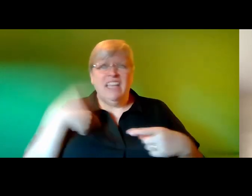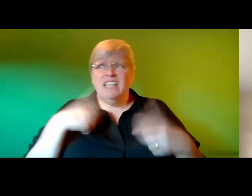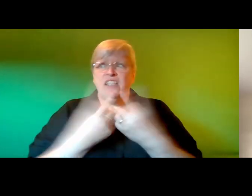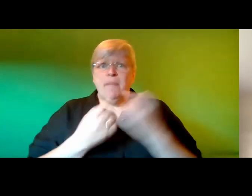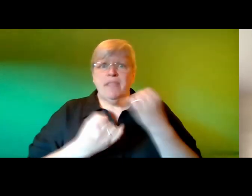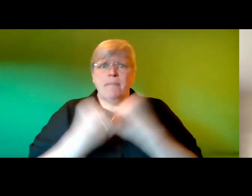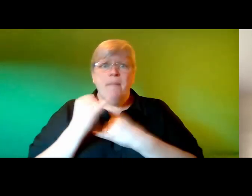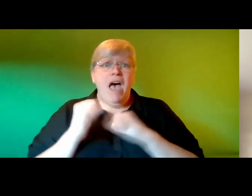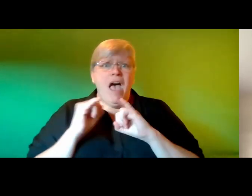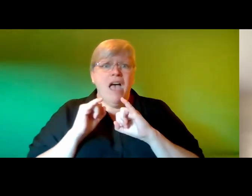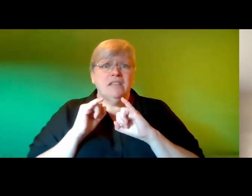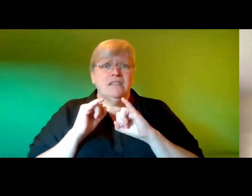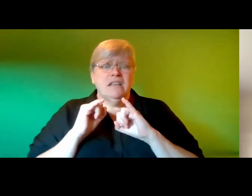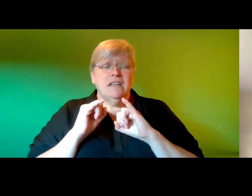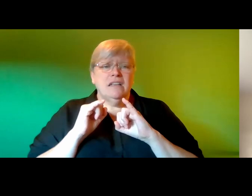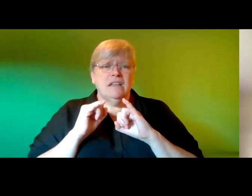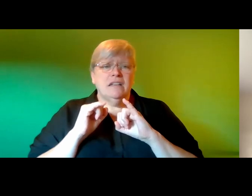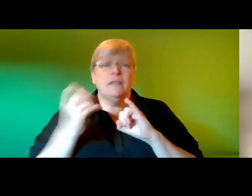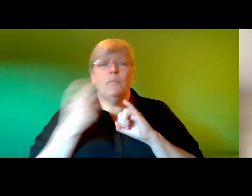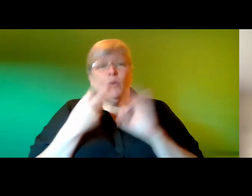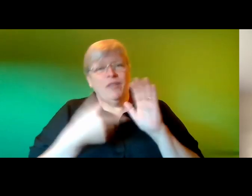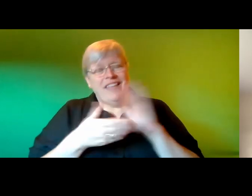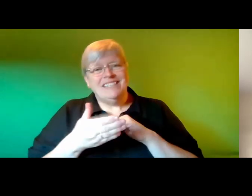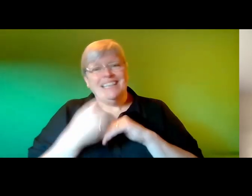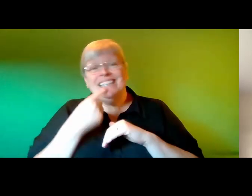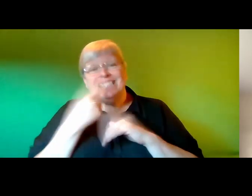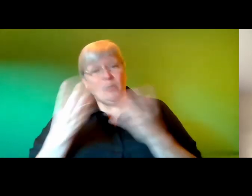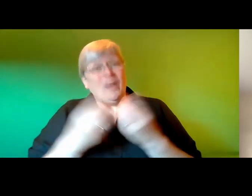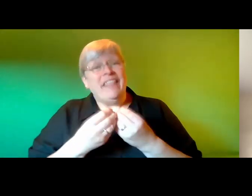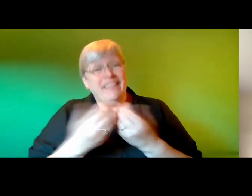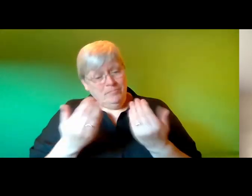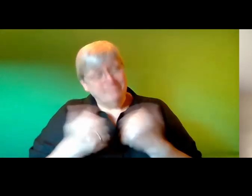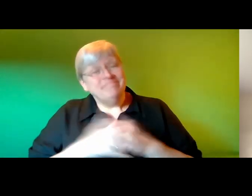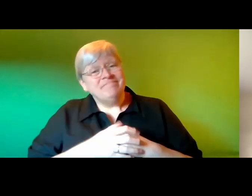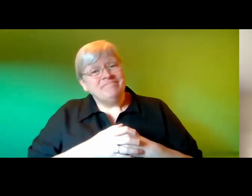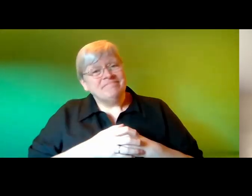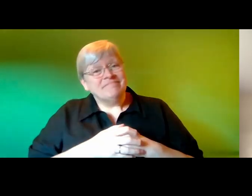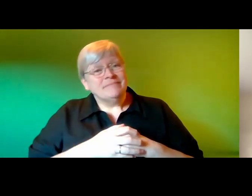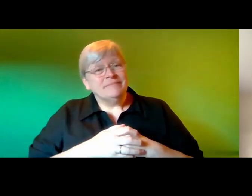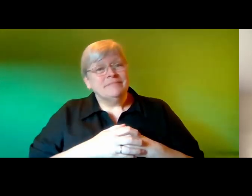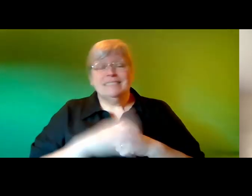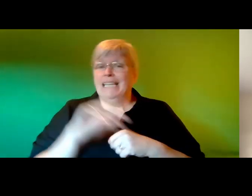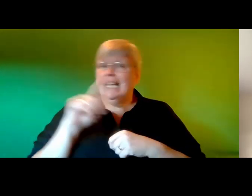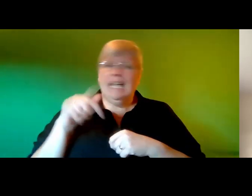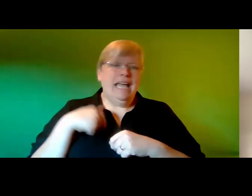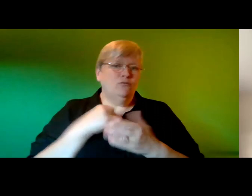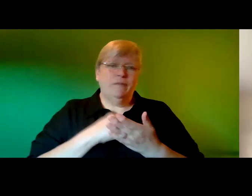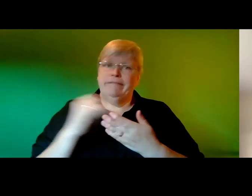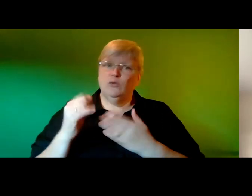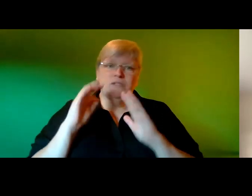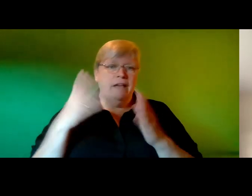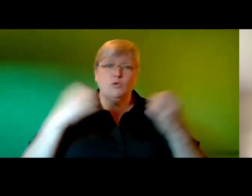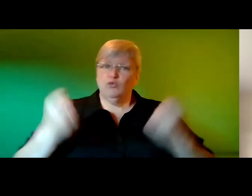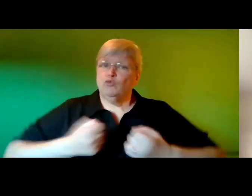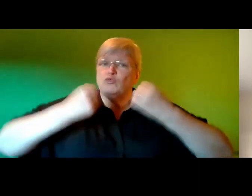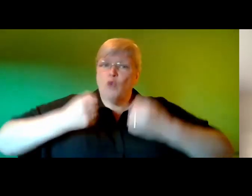happen he and daddy step outside telling me to come with them there's no going back now i have to be strong